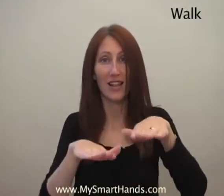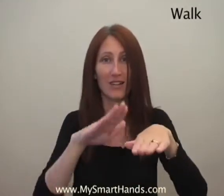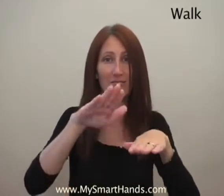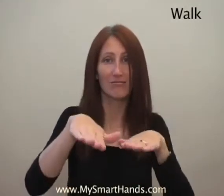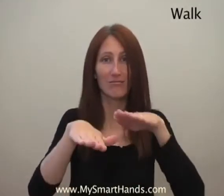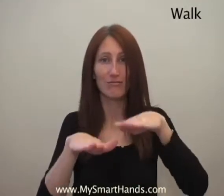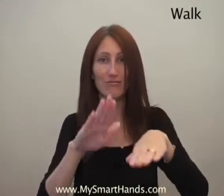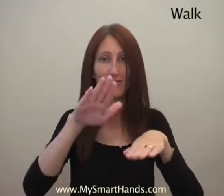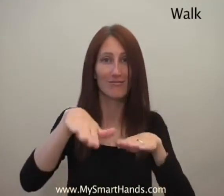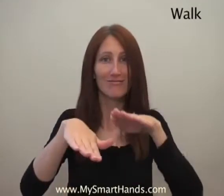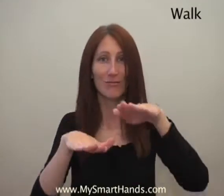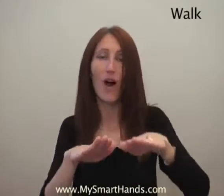that. Walk.